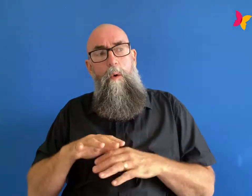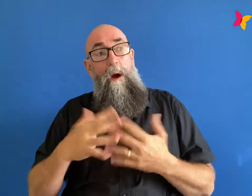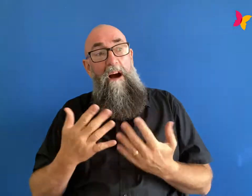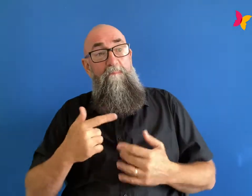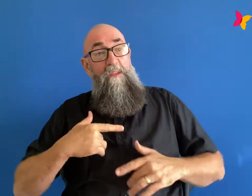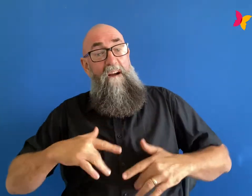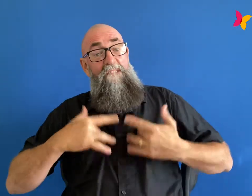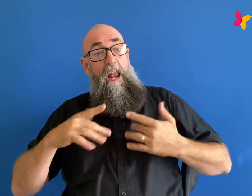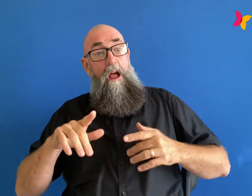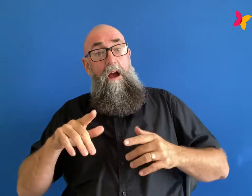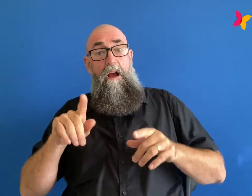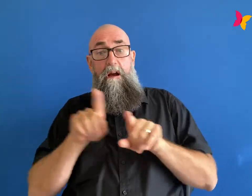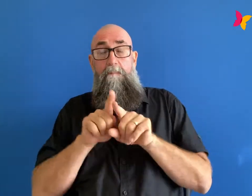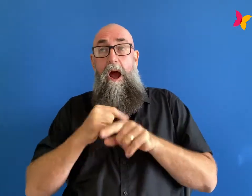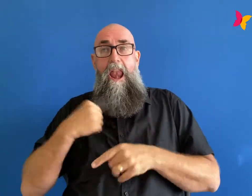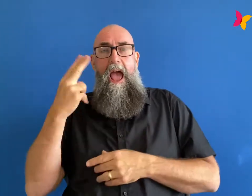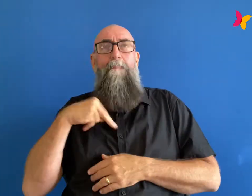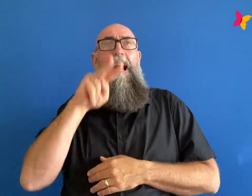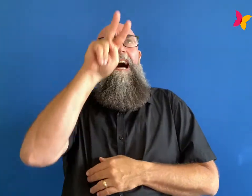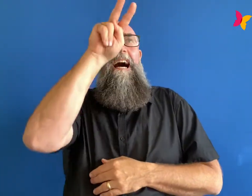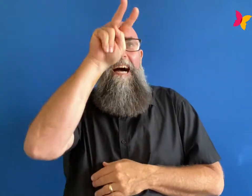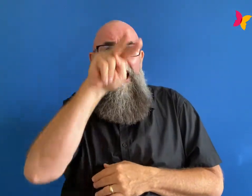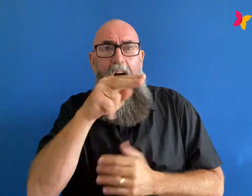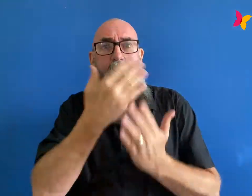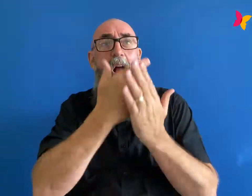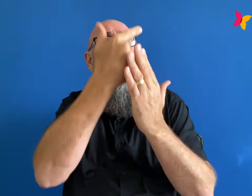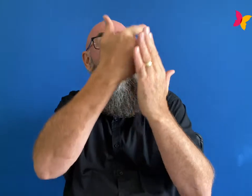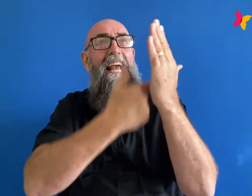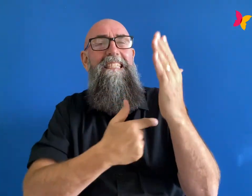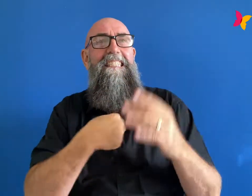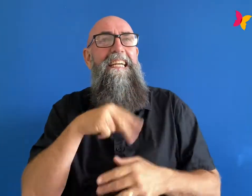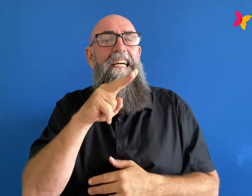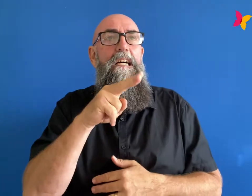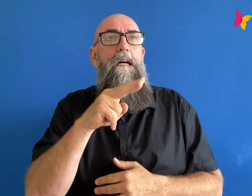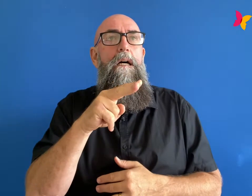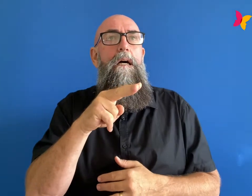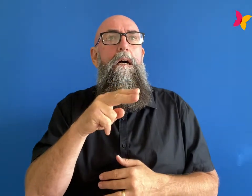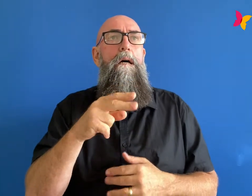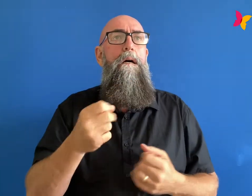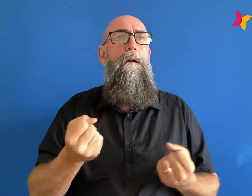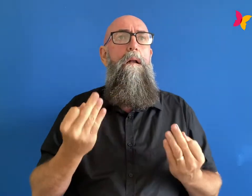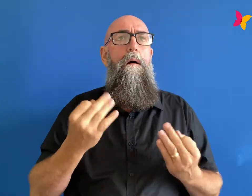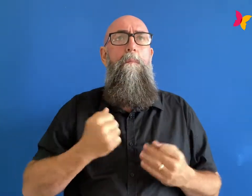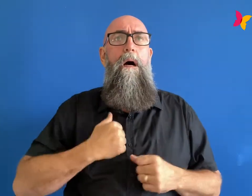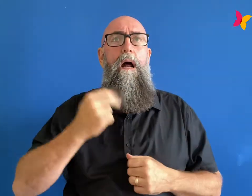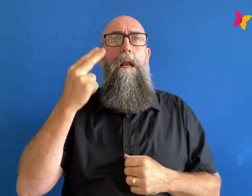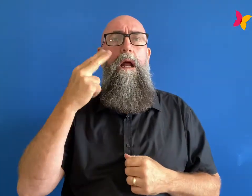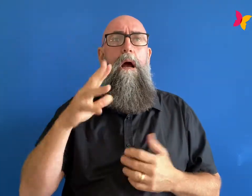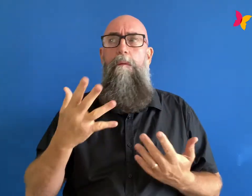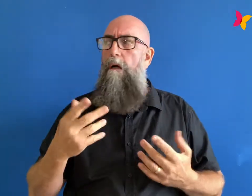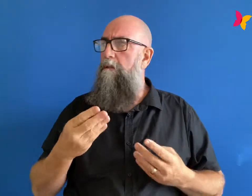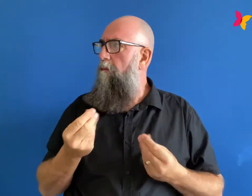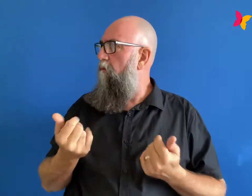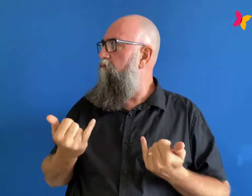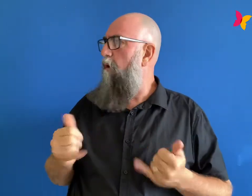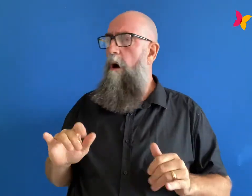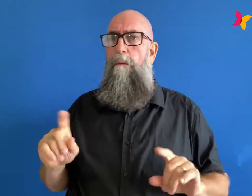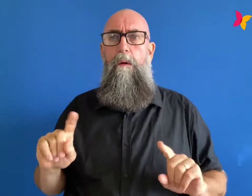looking for your name on the list like in a very public place and your name's not there and you're like there's something wrong with this were there other people